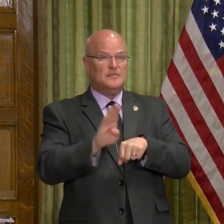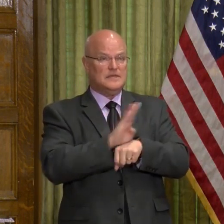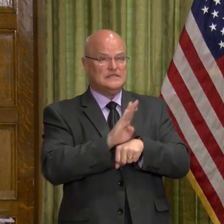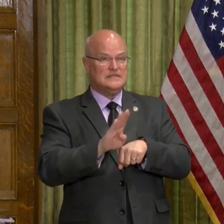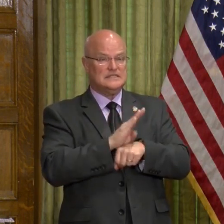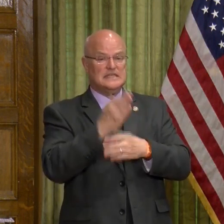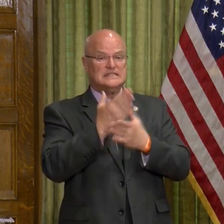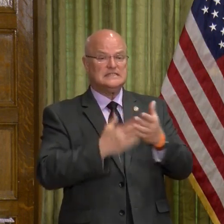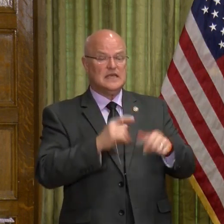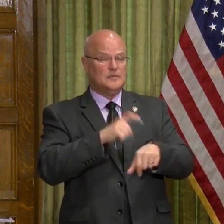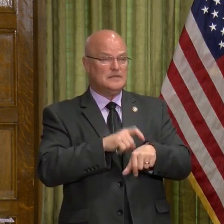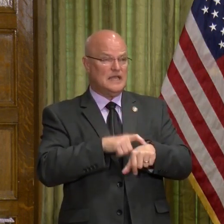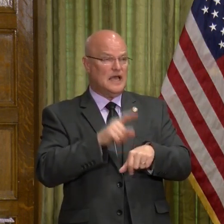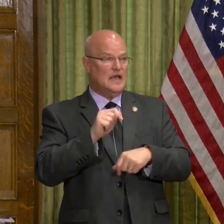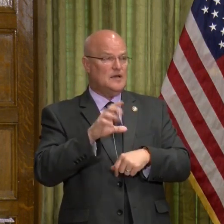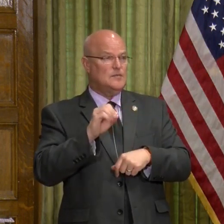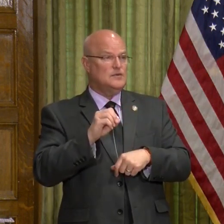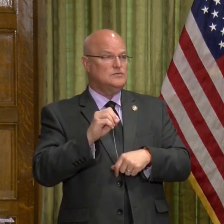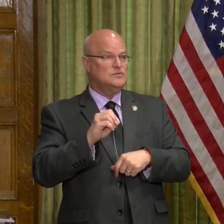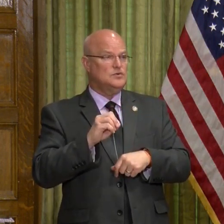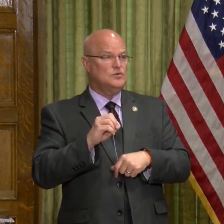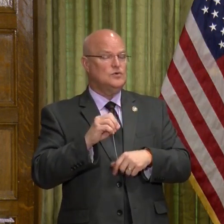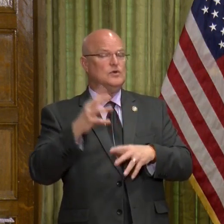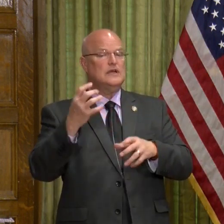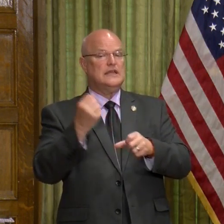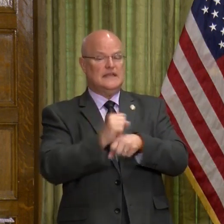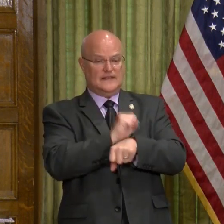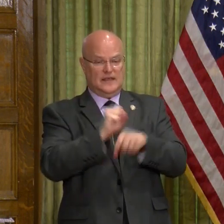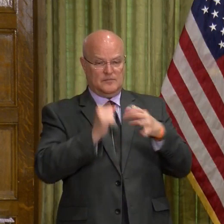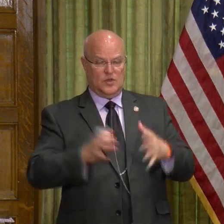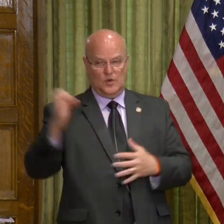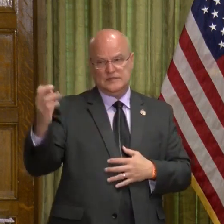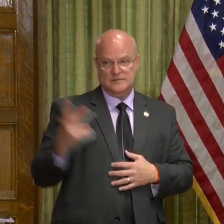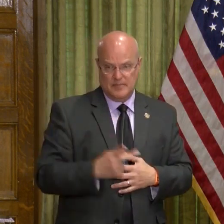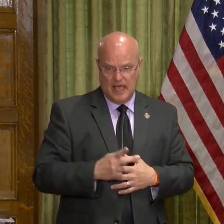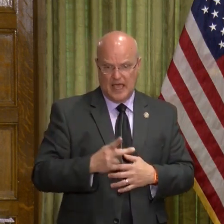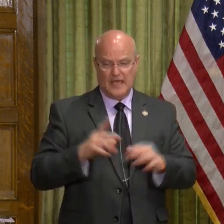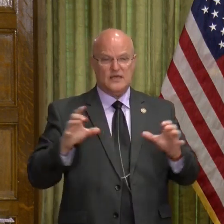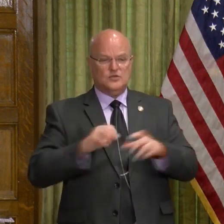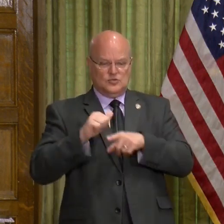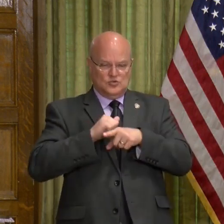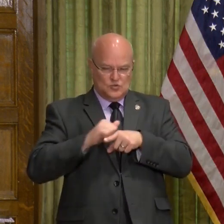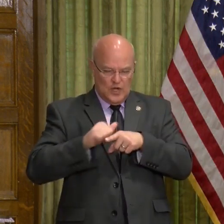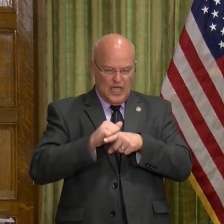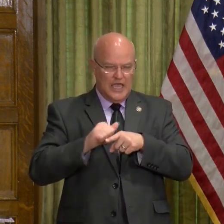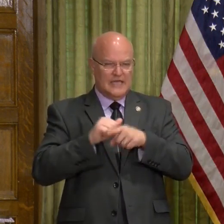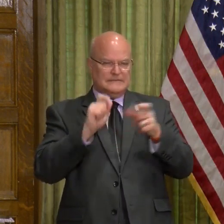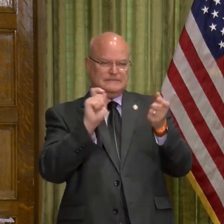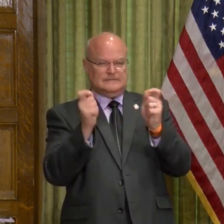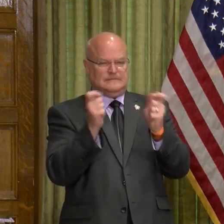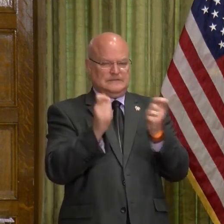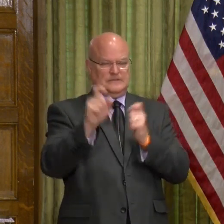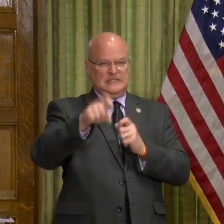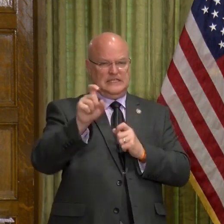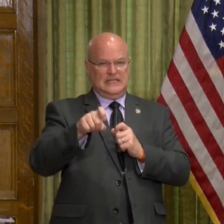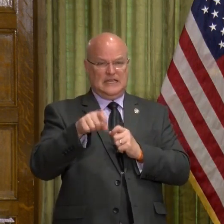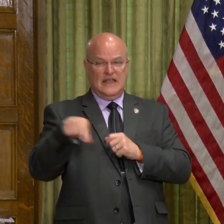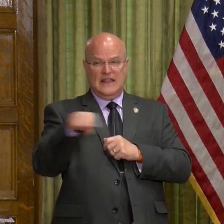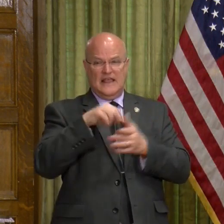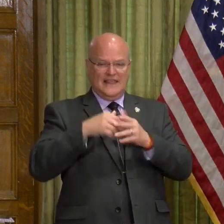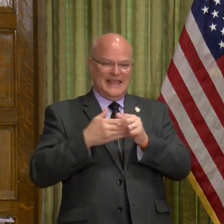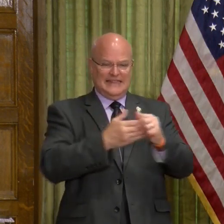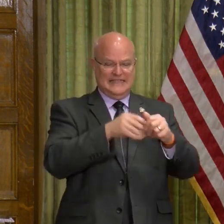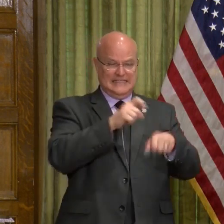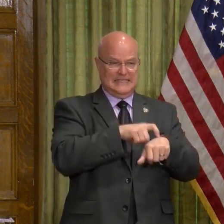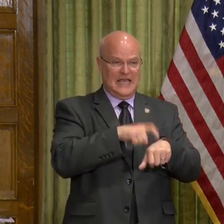some time to get the employees back, to do the training, to do the adjustments that are needed. So they needed that